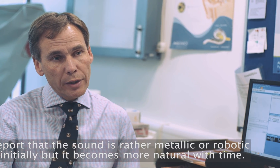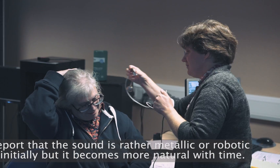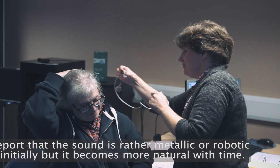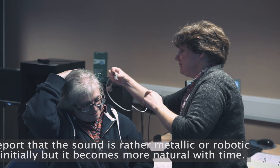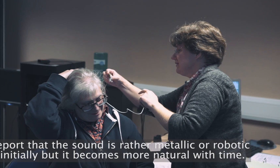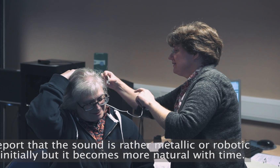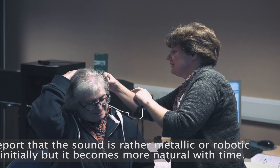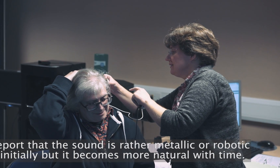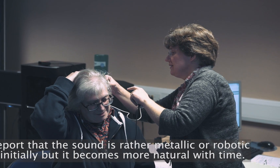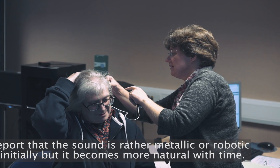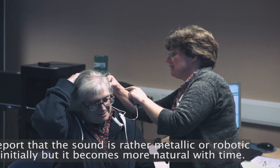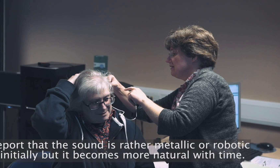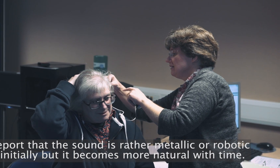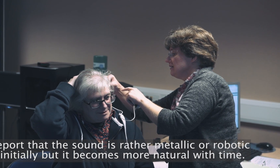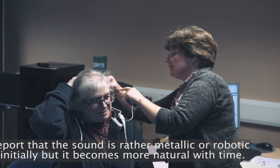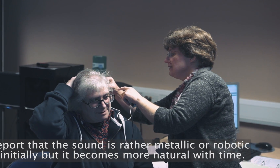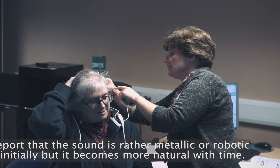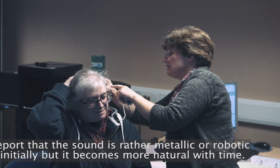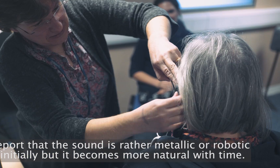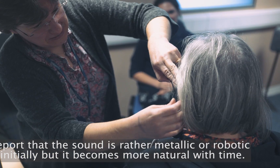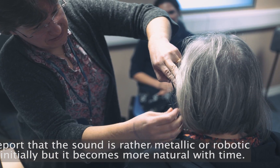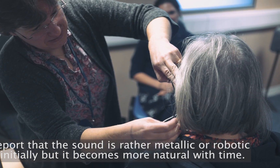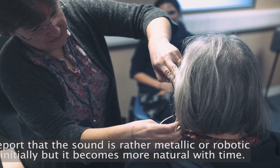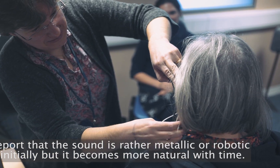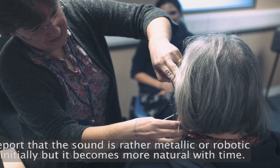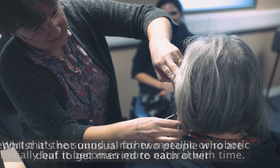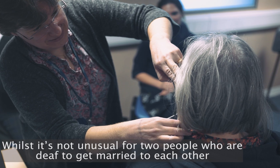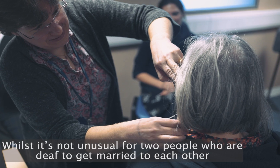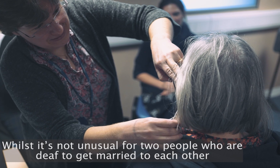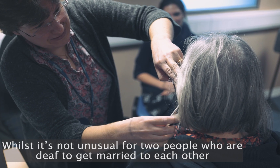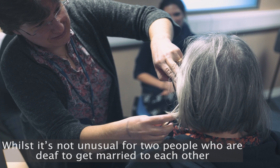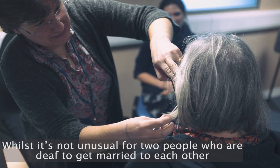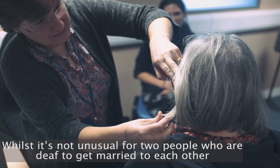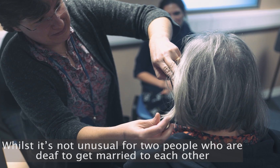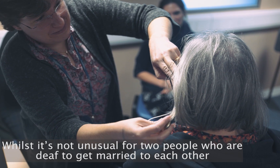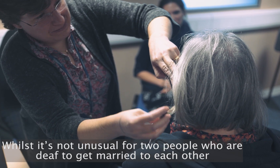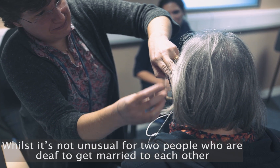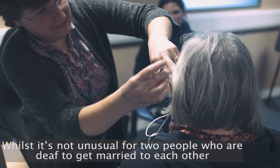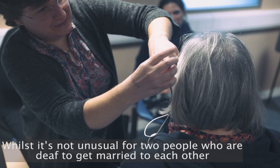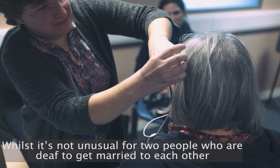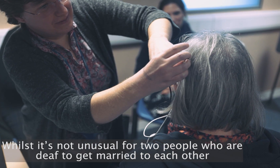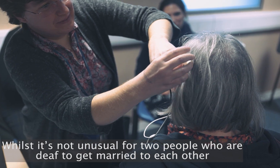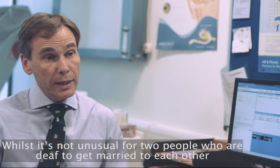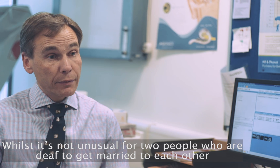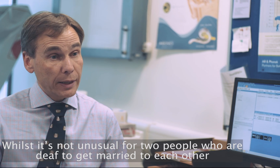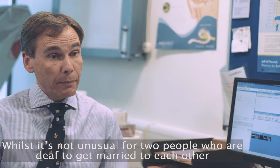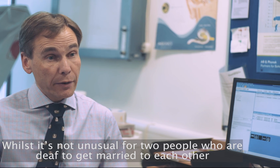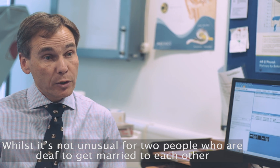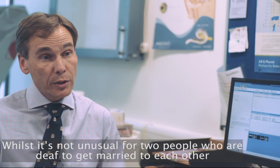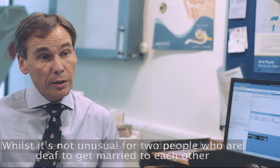metallic or robotic initially but it becomes more natural with time and whilst it's not unusual for two people who are deaf to get married to each other